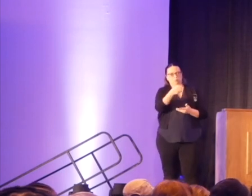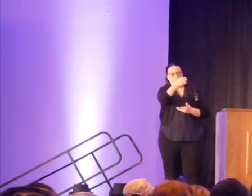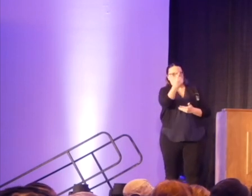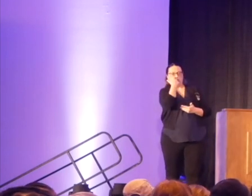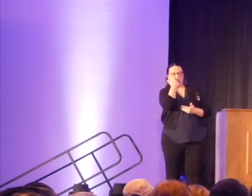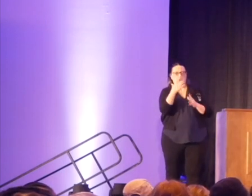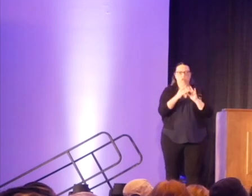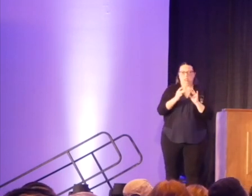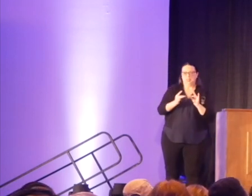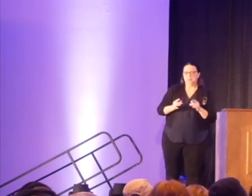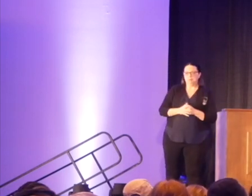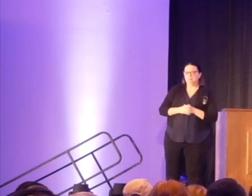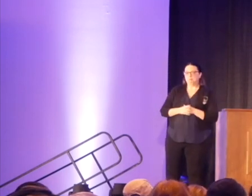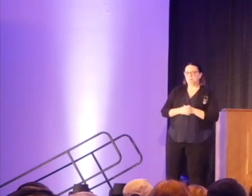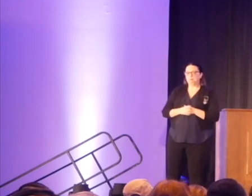saying.